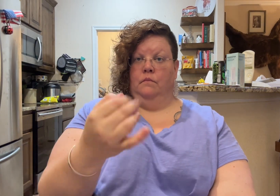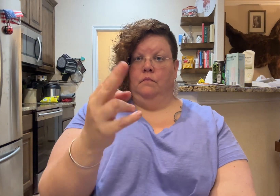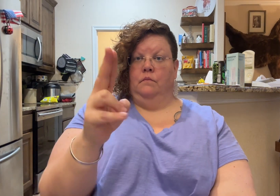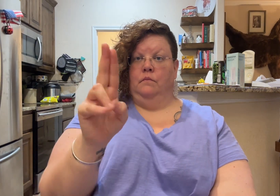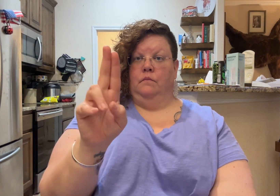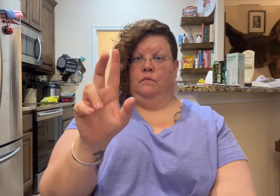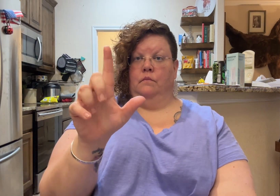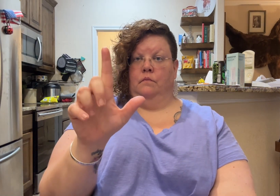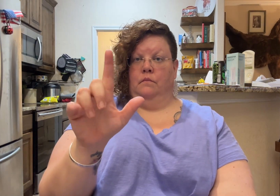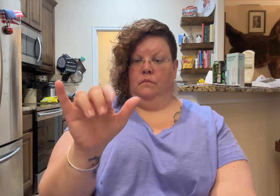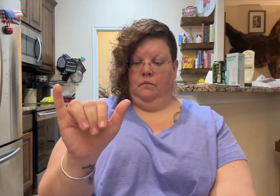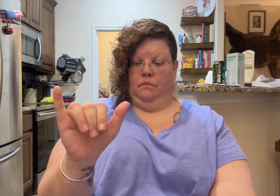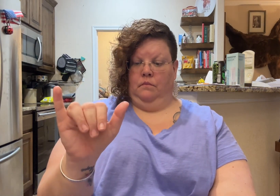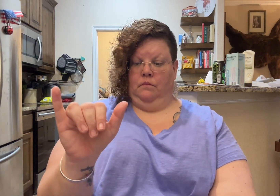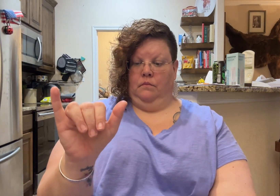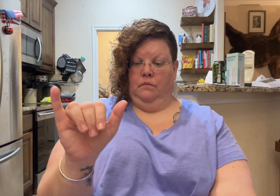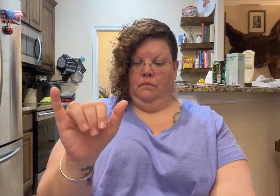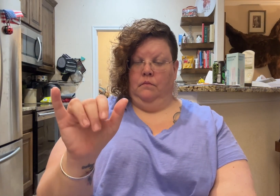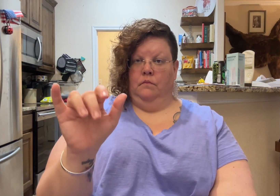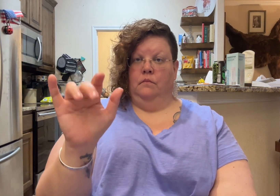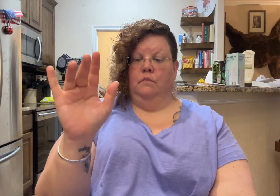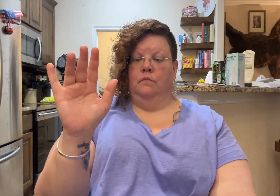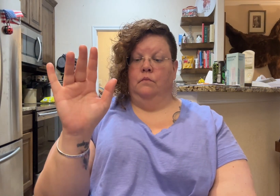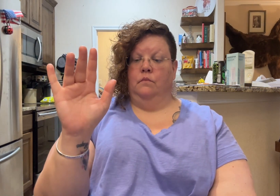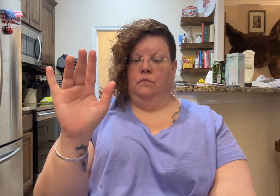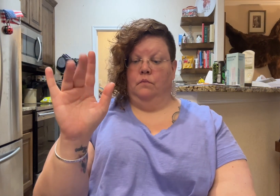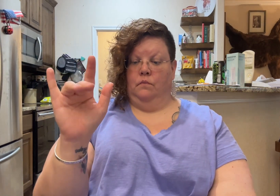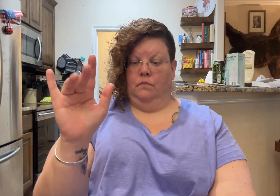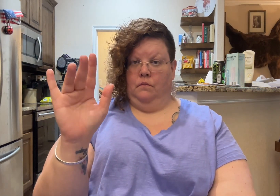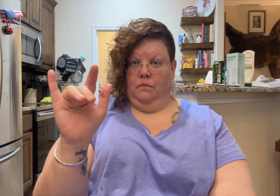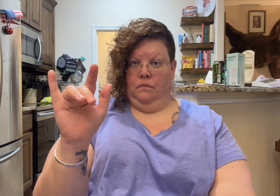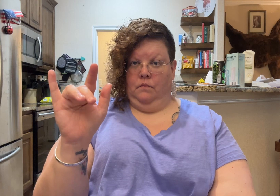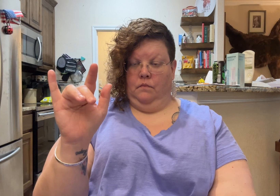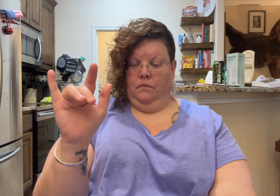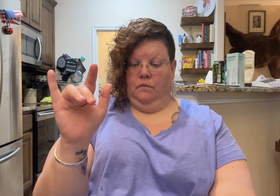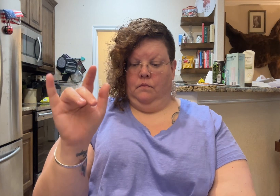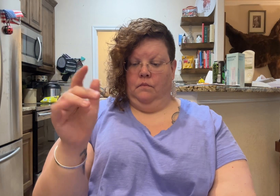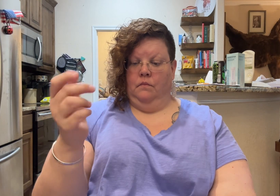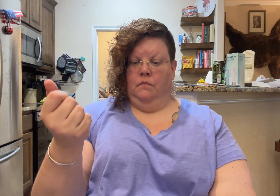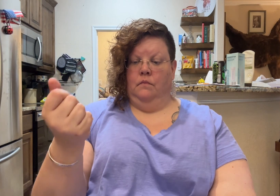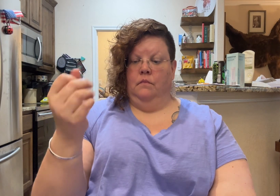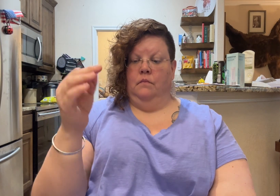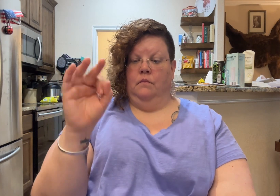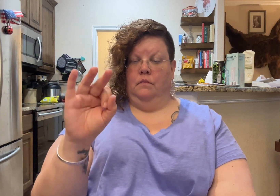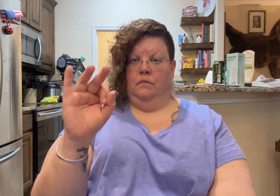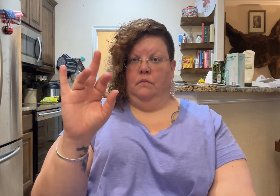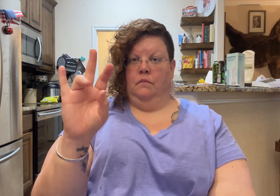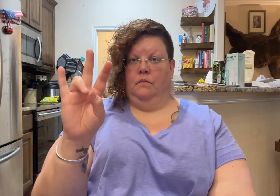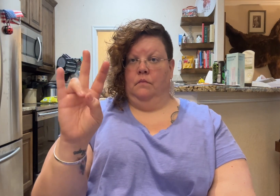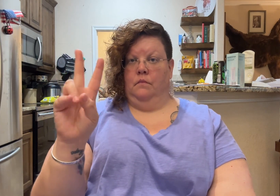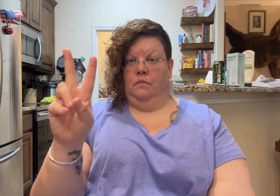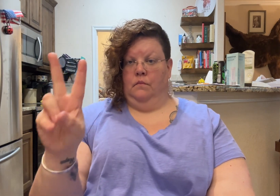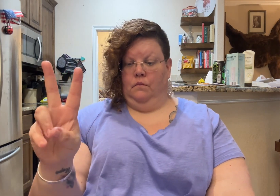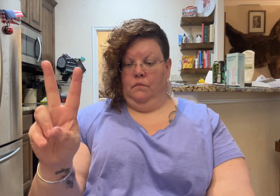buying big profits on their largest setting yet. They're cutting over 20 acres of 200-foot feathers